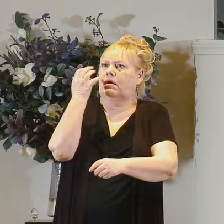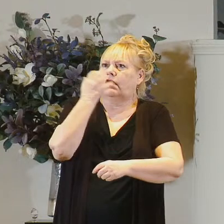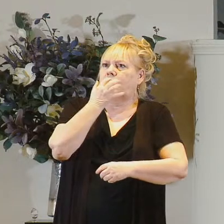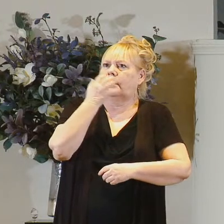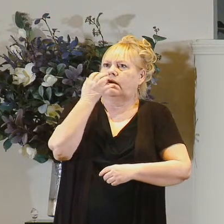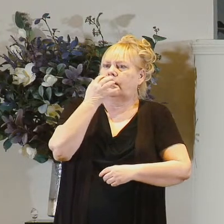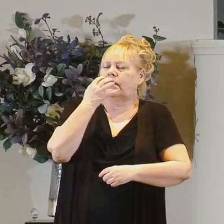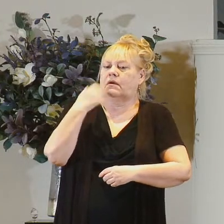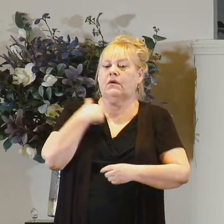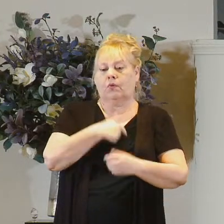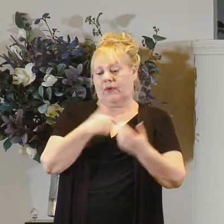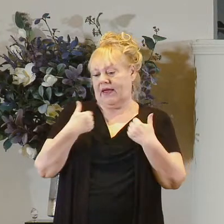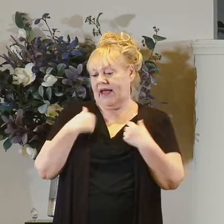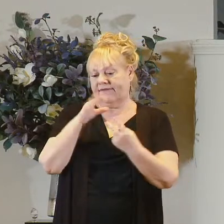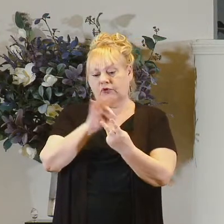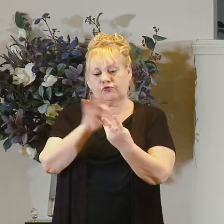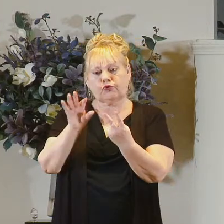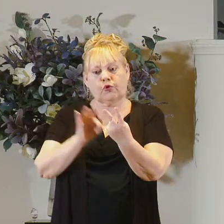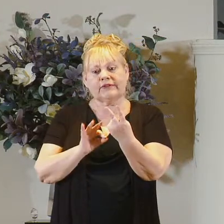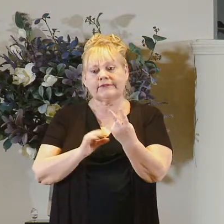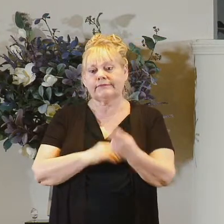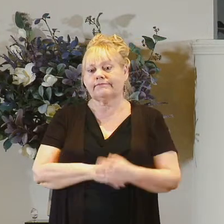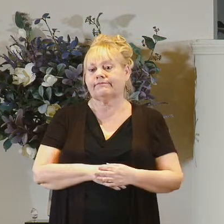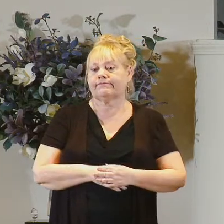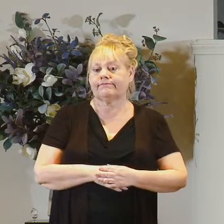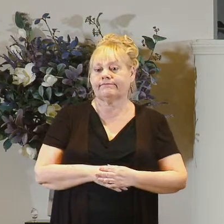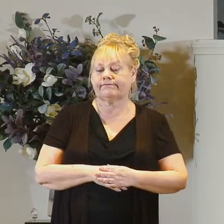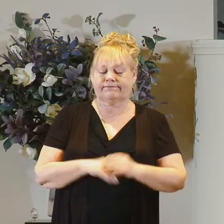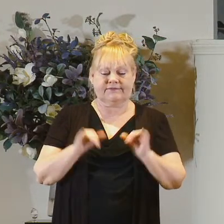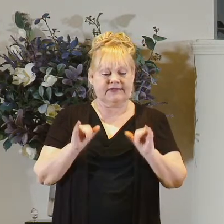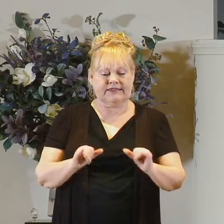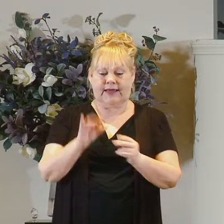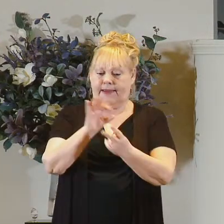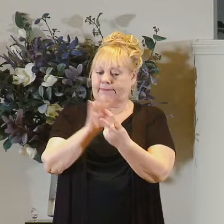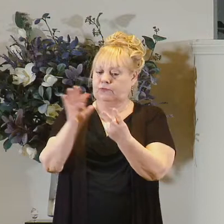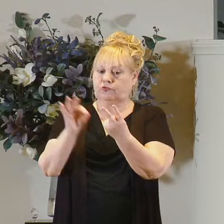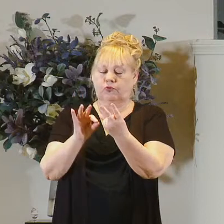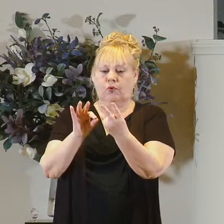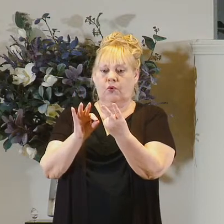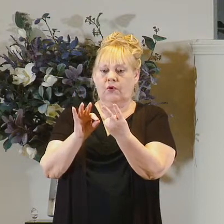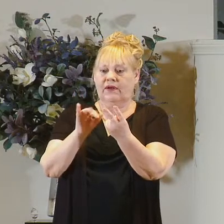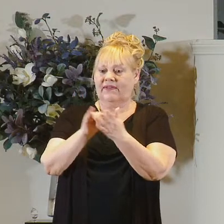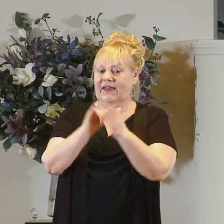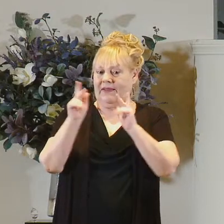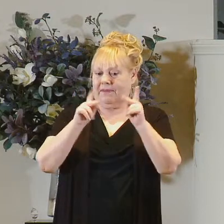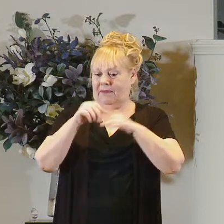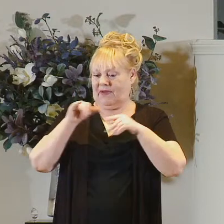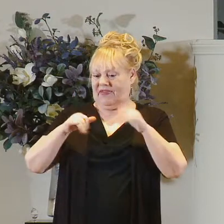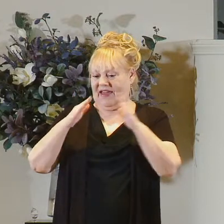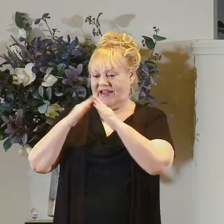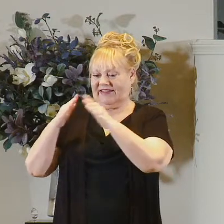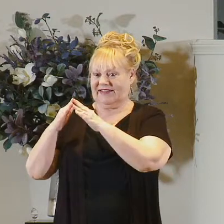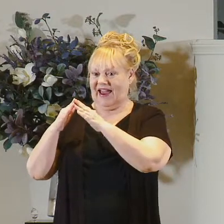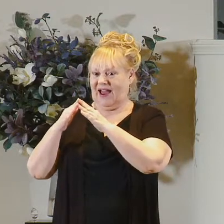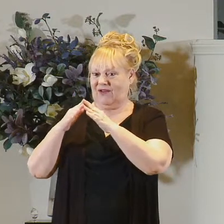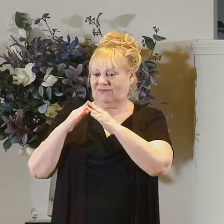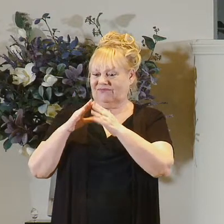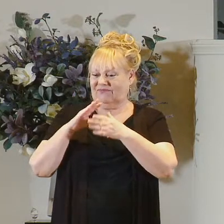well we have a choice the same choice that the townspeople in our story